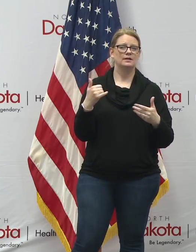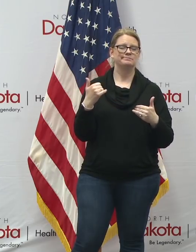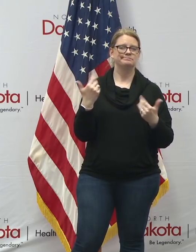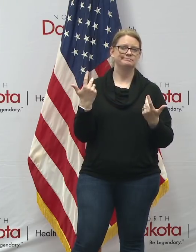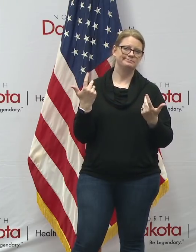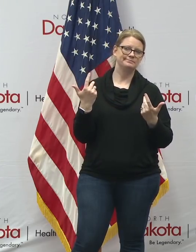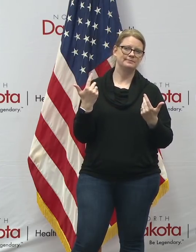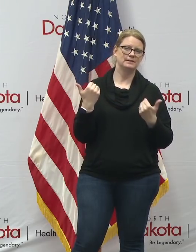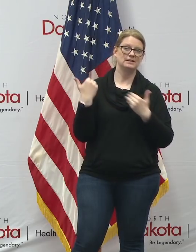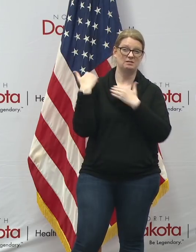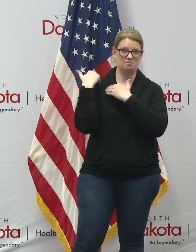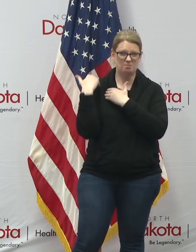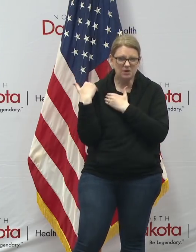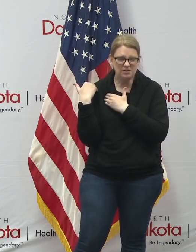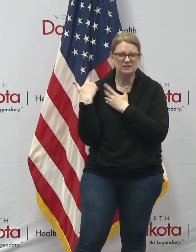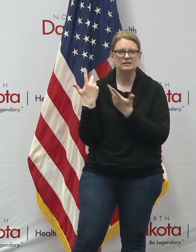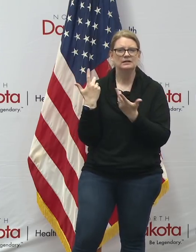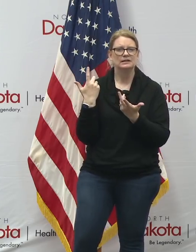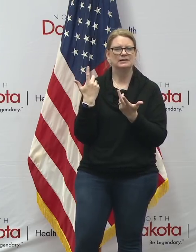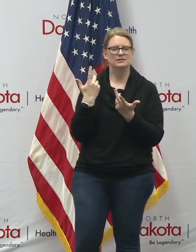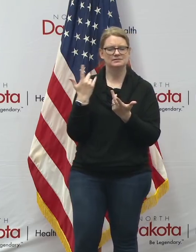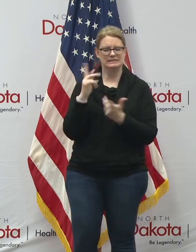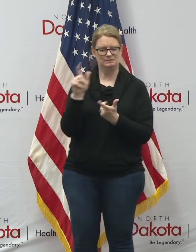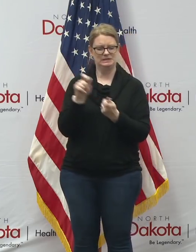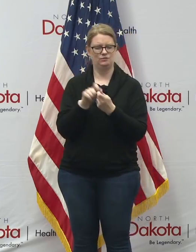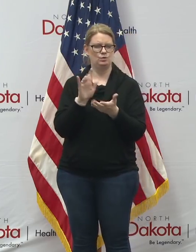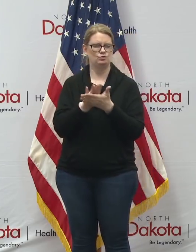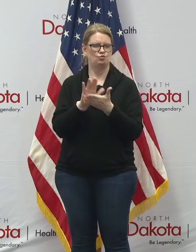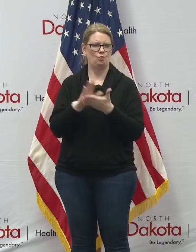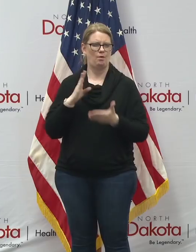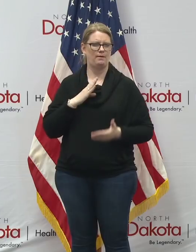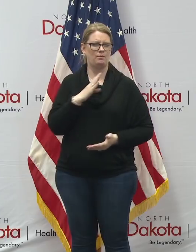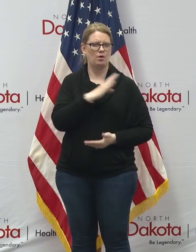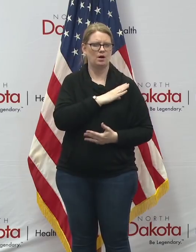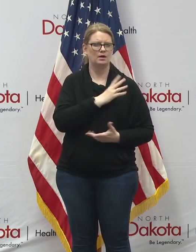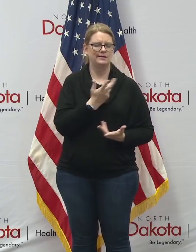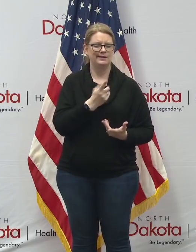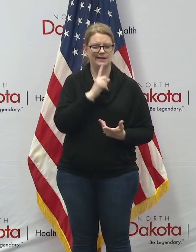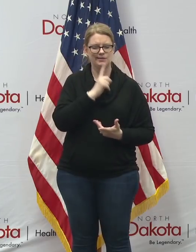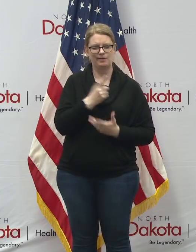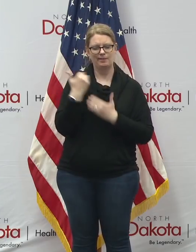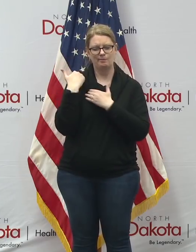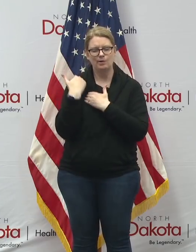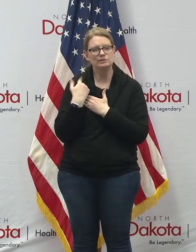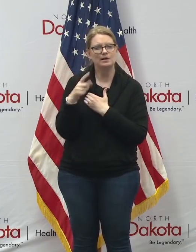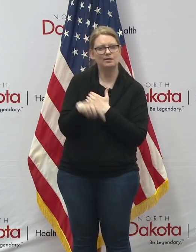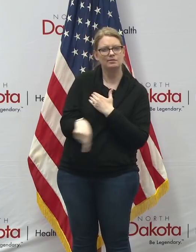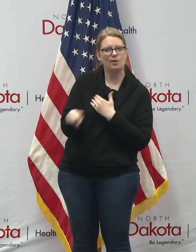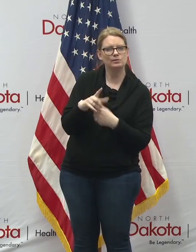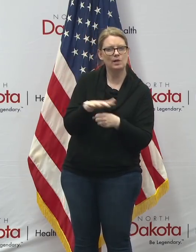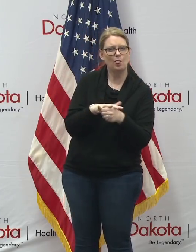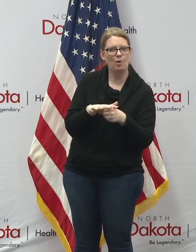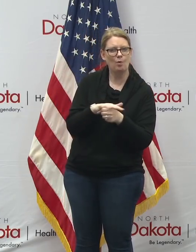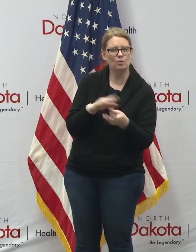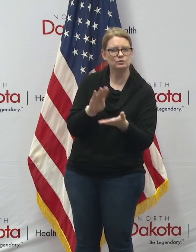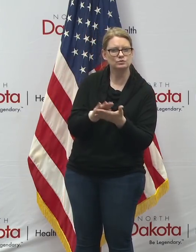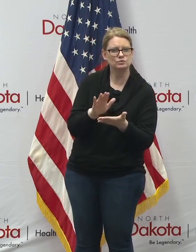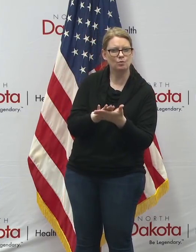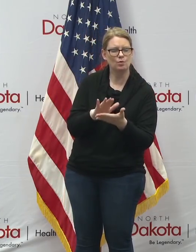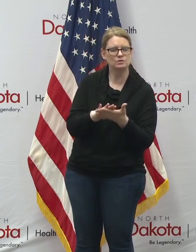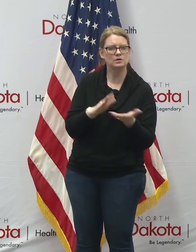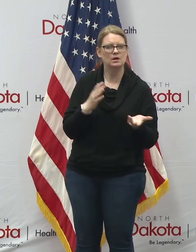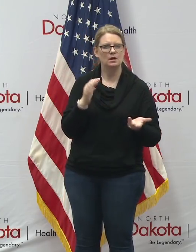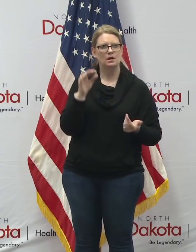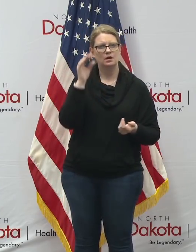uh particularly on school board elections really is on the on the local schools and so if they're going